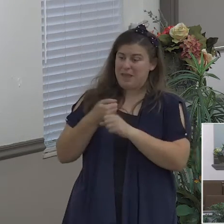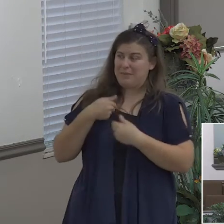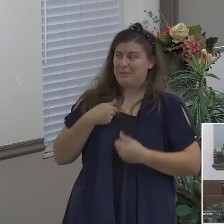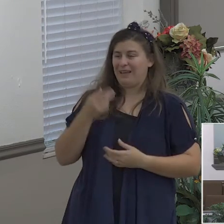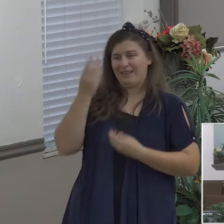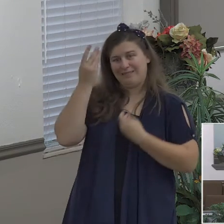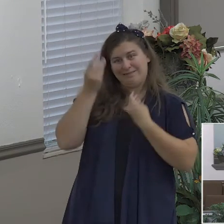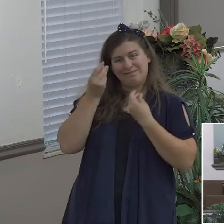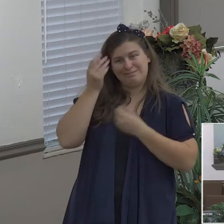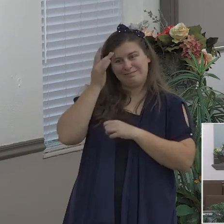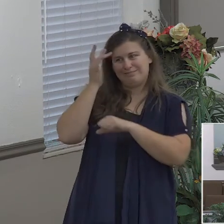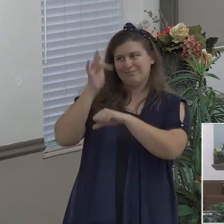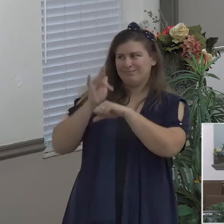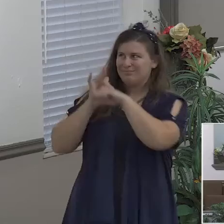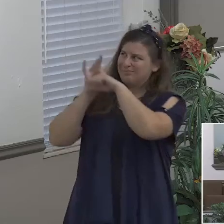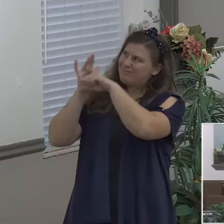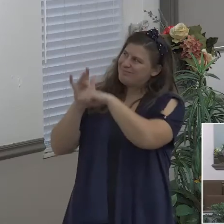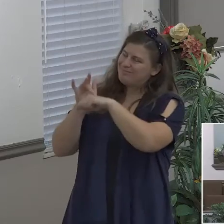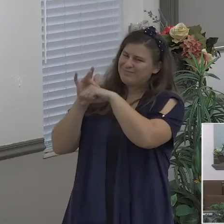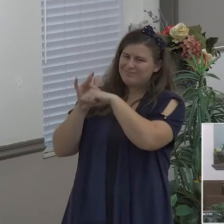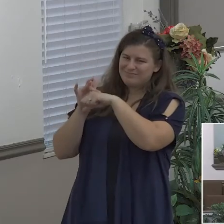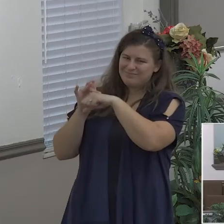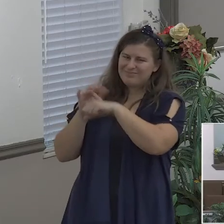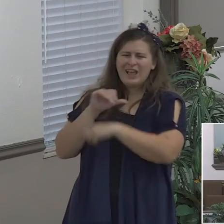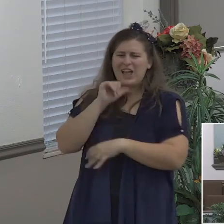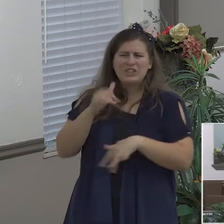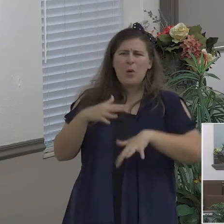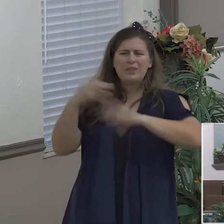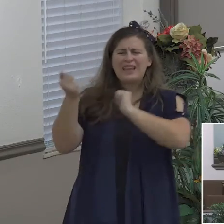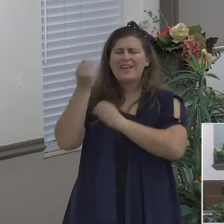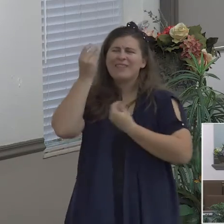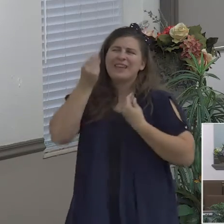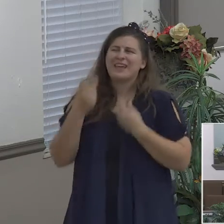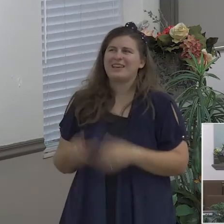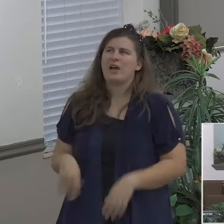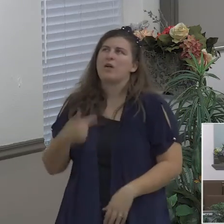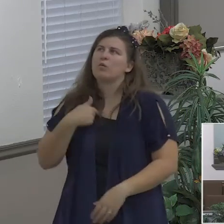saying boy I sure wish I had this perfectly okay like Pastor Randall